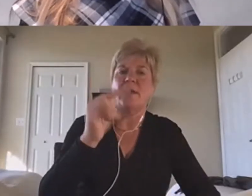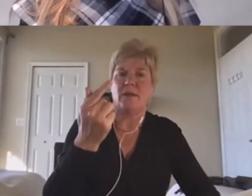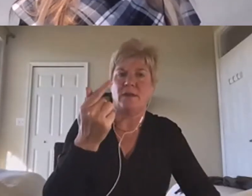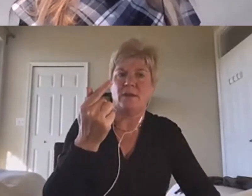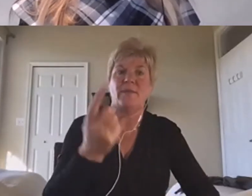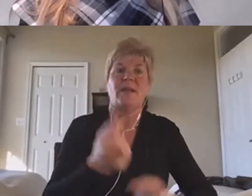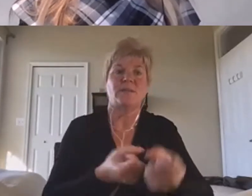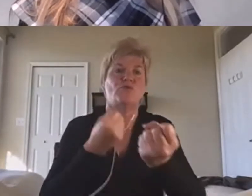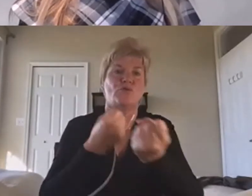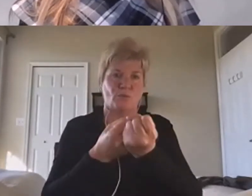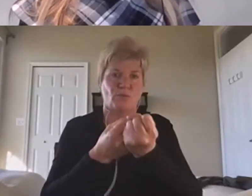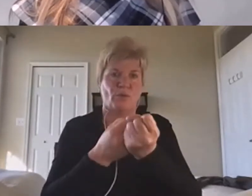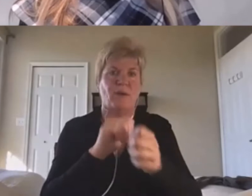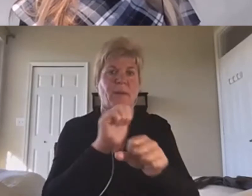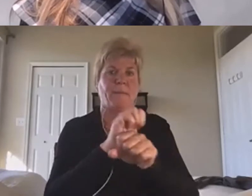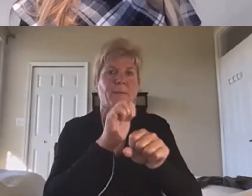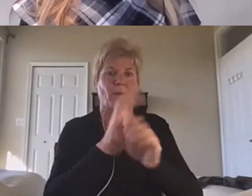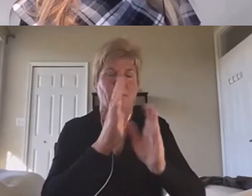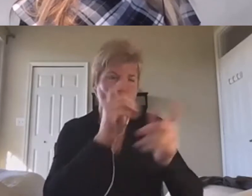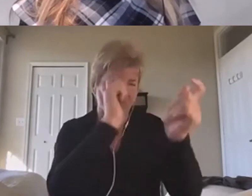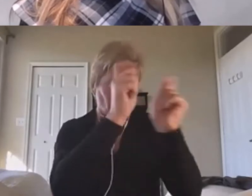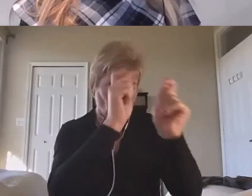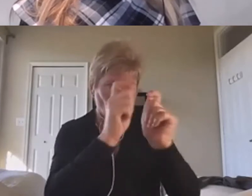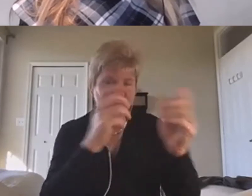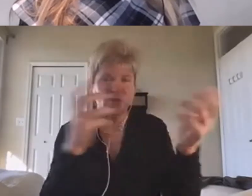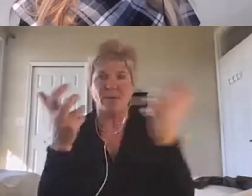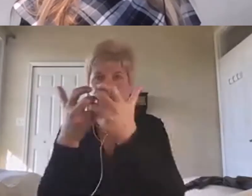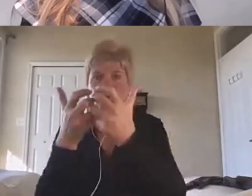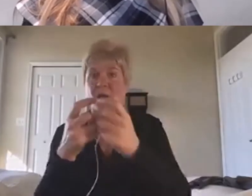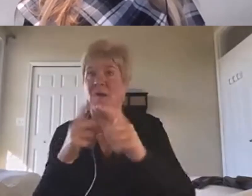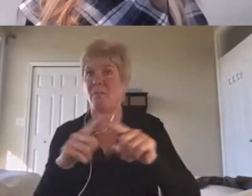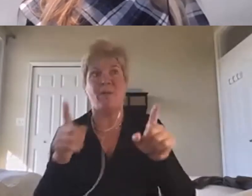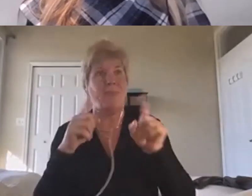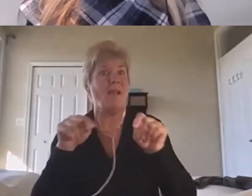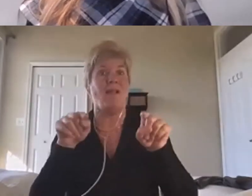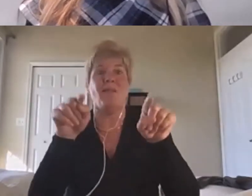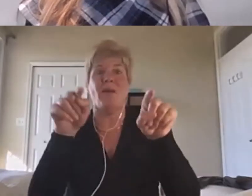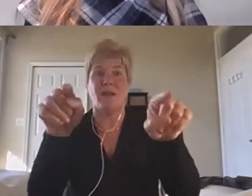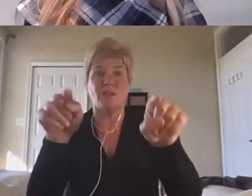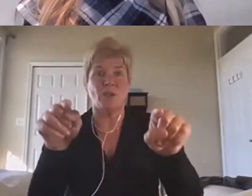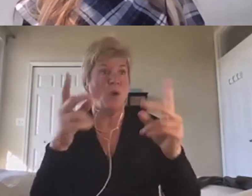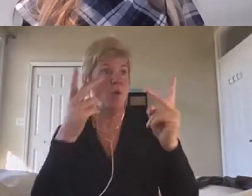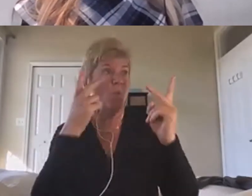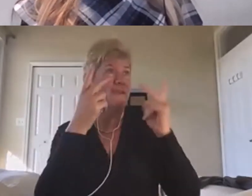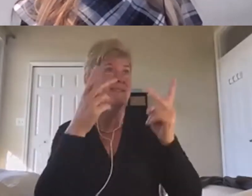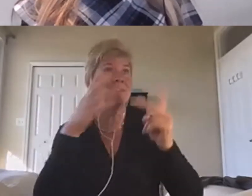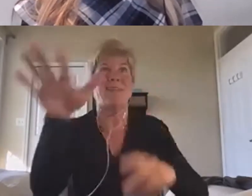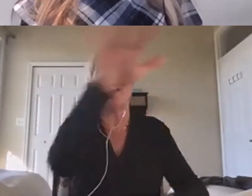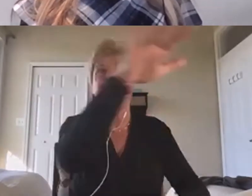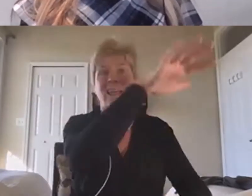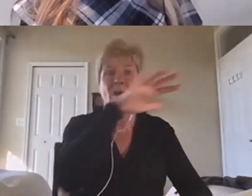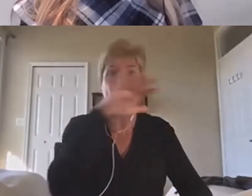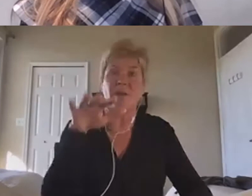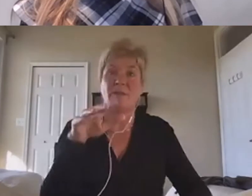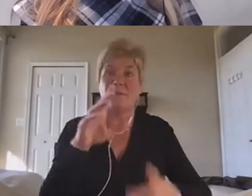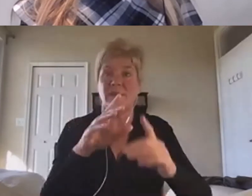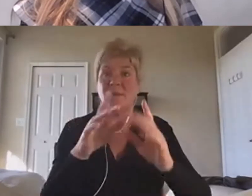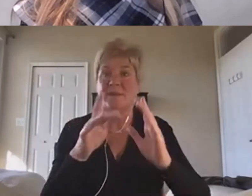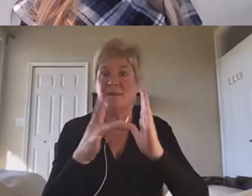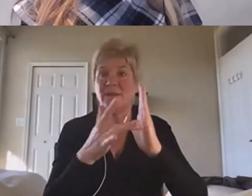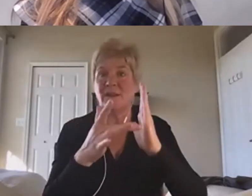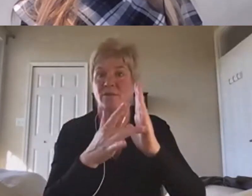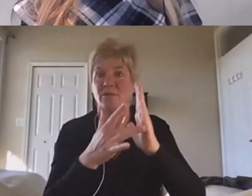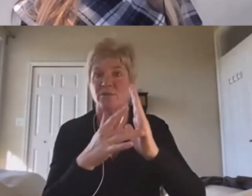But at the same time, that aligns with a lot of what we're already seeing in the gig economy, right? So, we're looking at that hyper specialization,